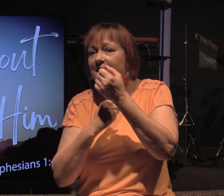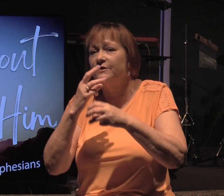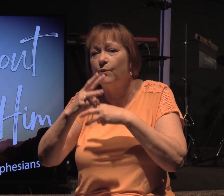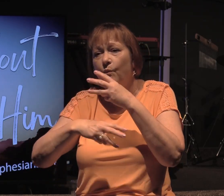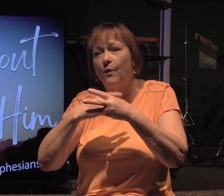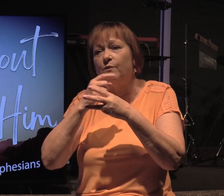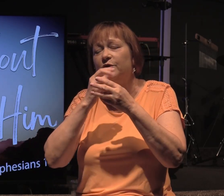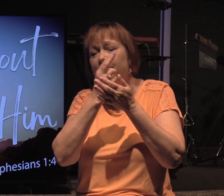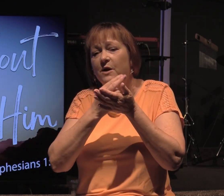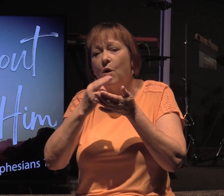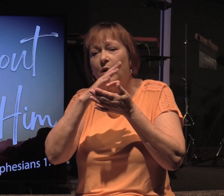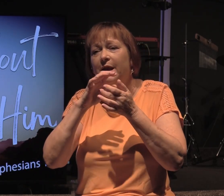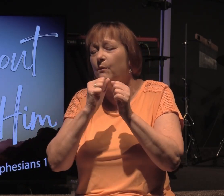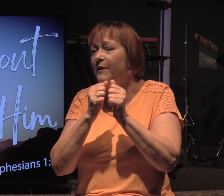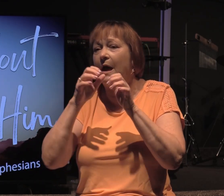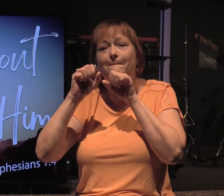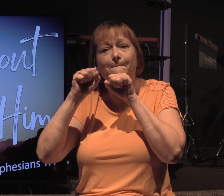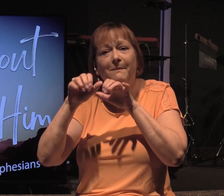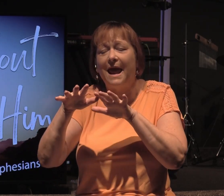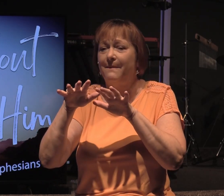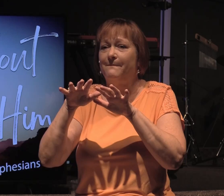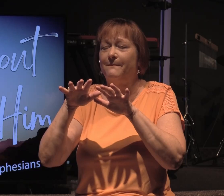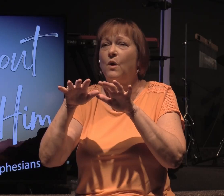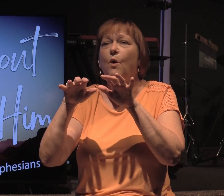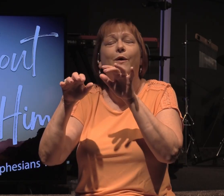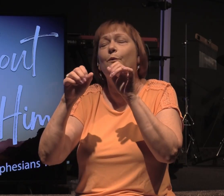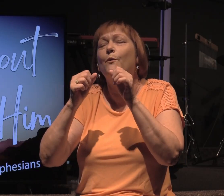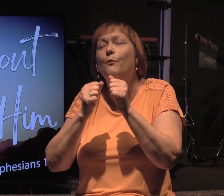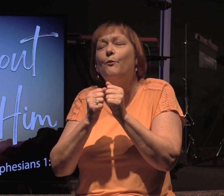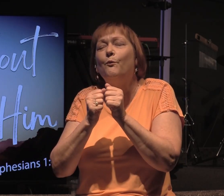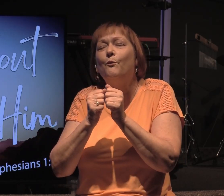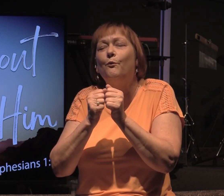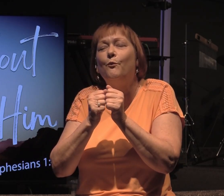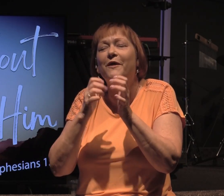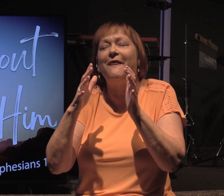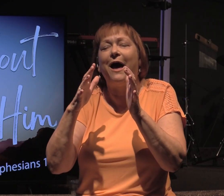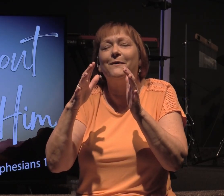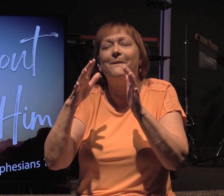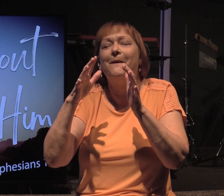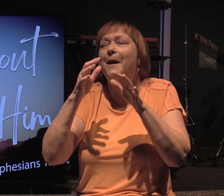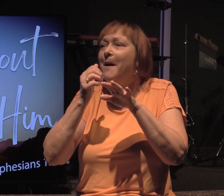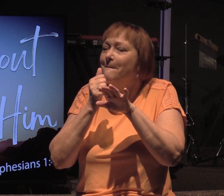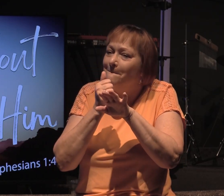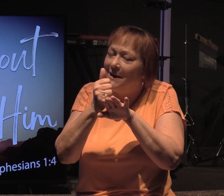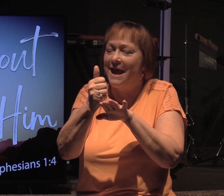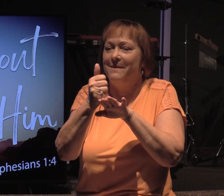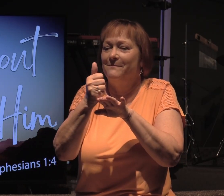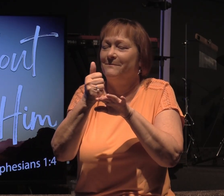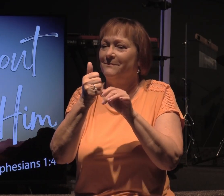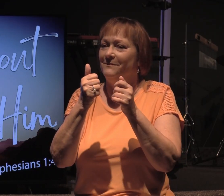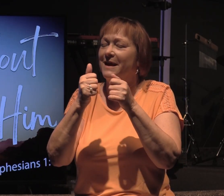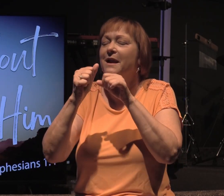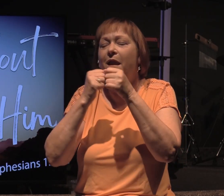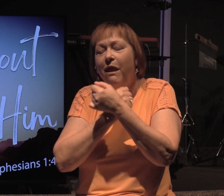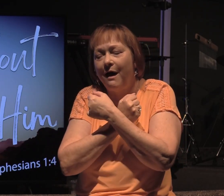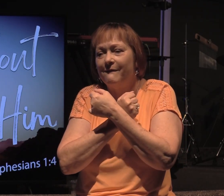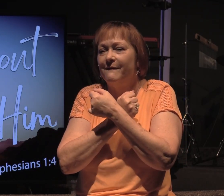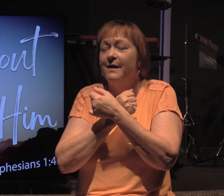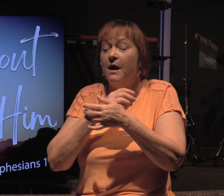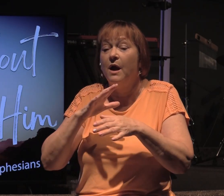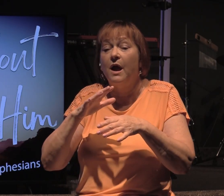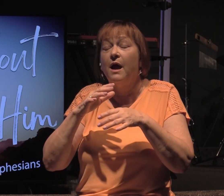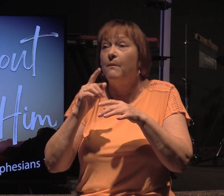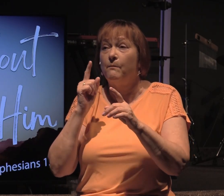that we should be holy and without blame before him in love, having predestined us to adoption as sons by Jesus Christ